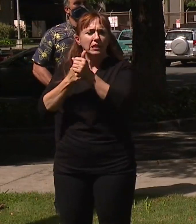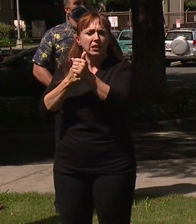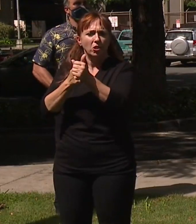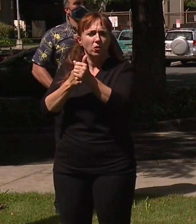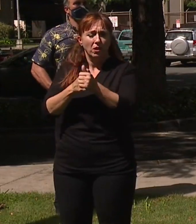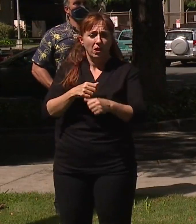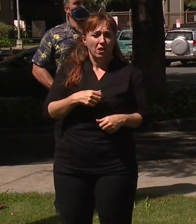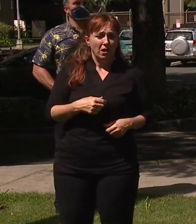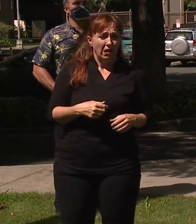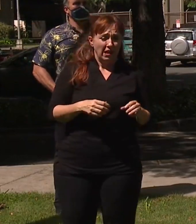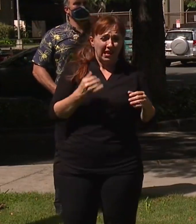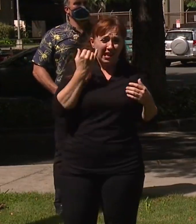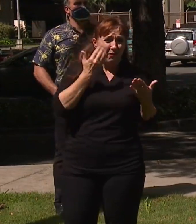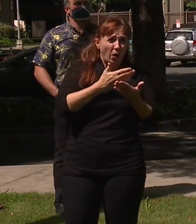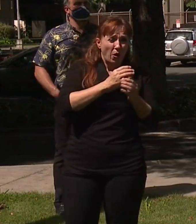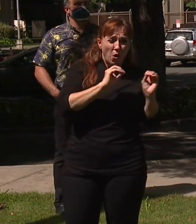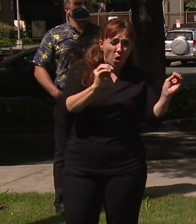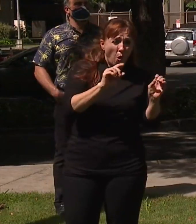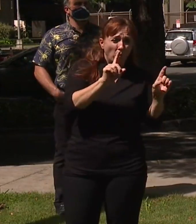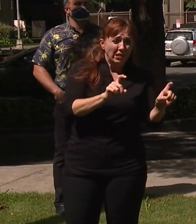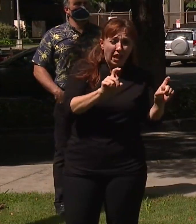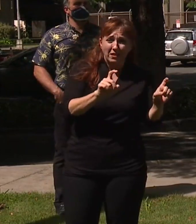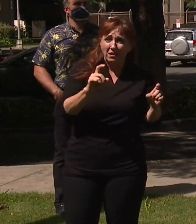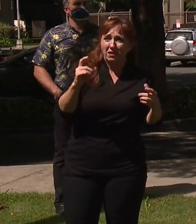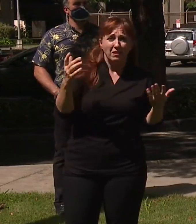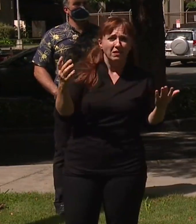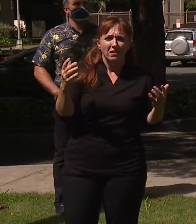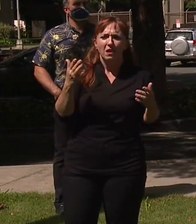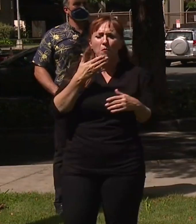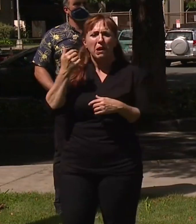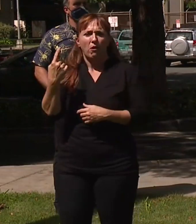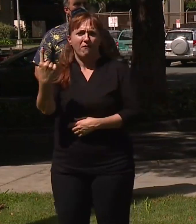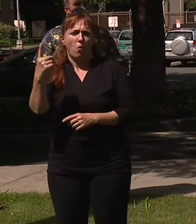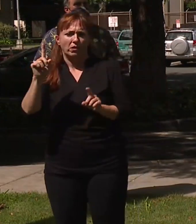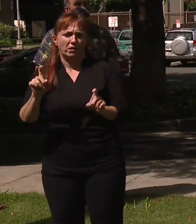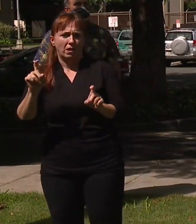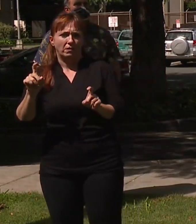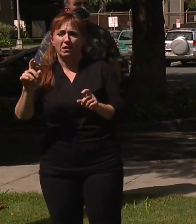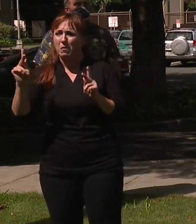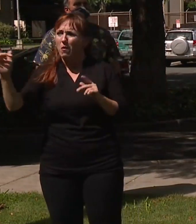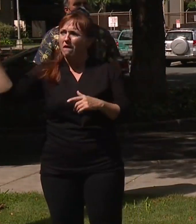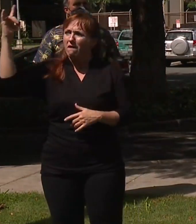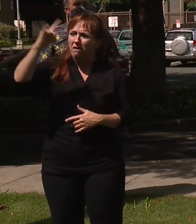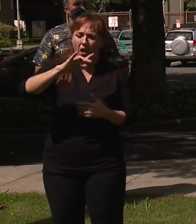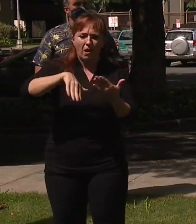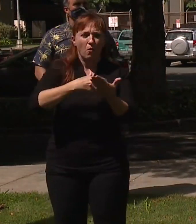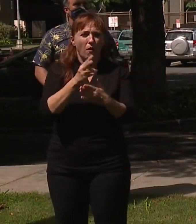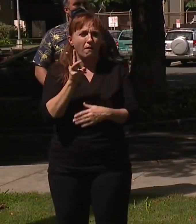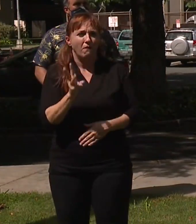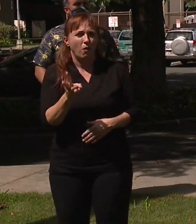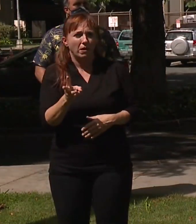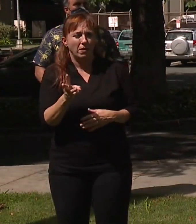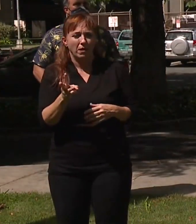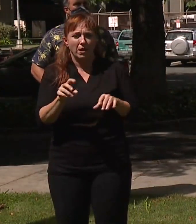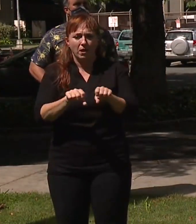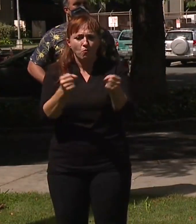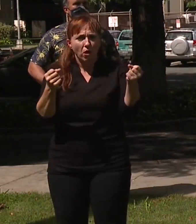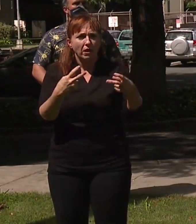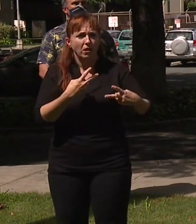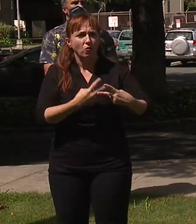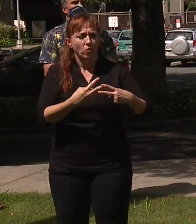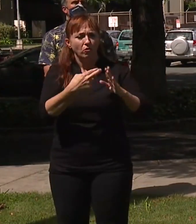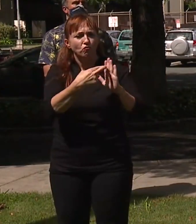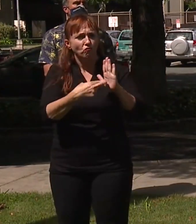is better than no test. Right now, people are coming in with no test. They're going into Waikiki and I believe that they are breaking quarantine.